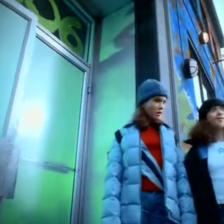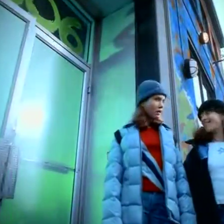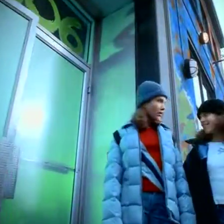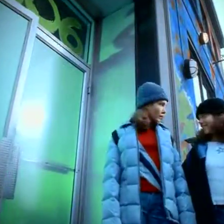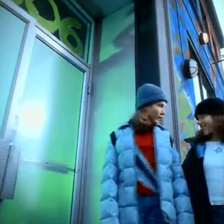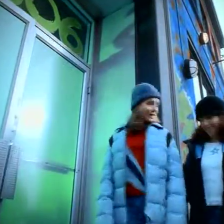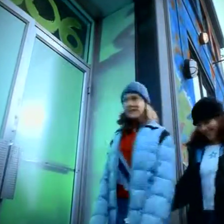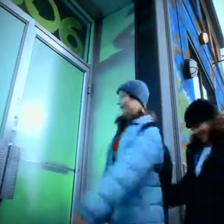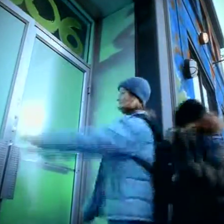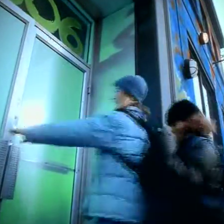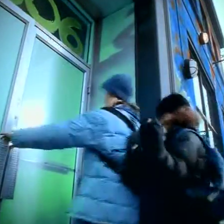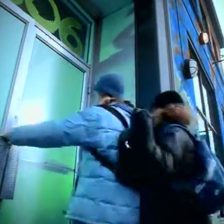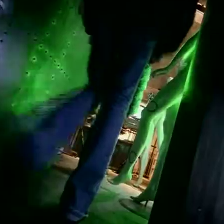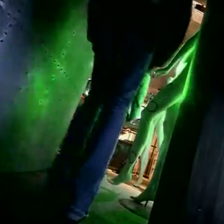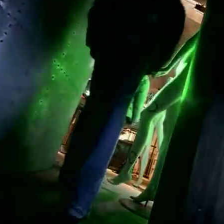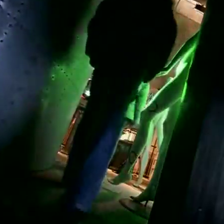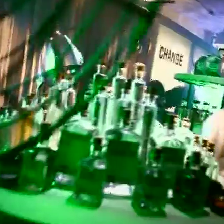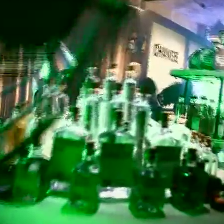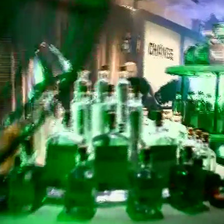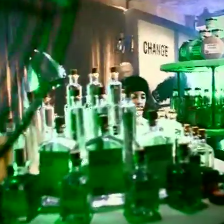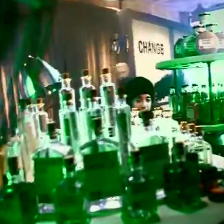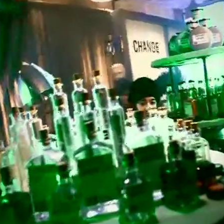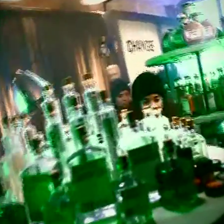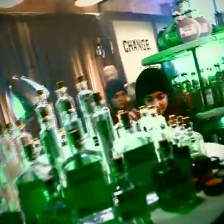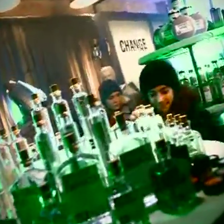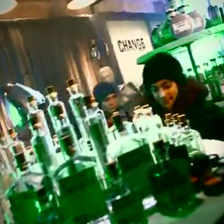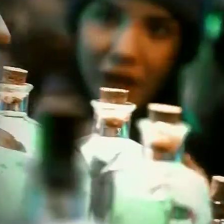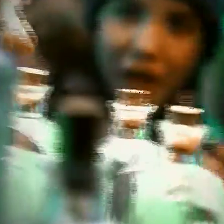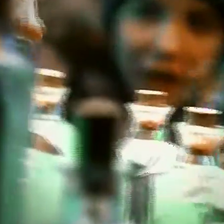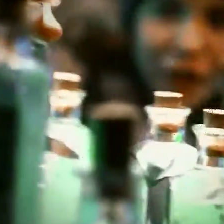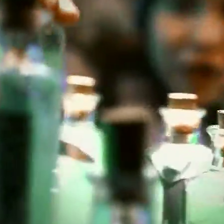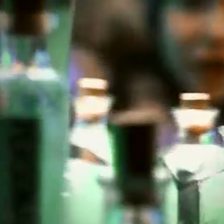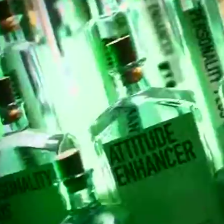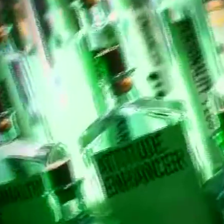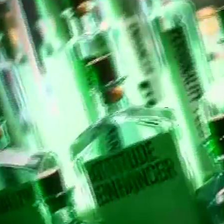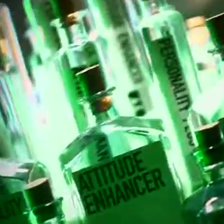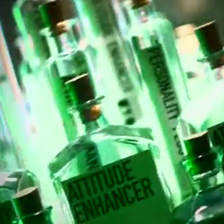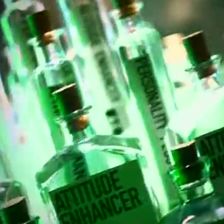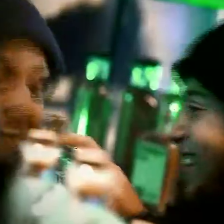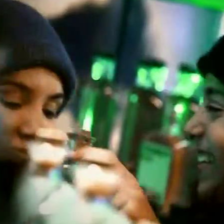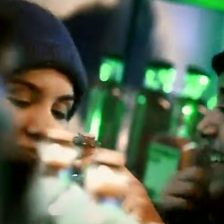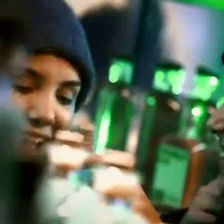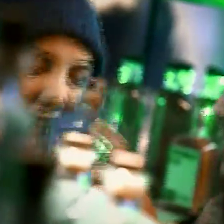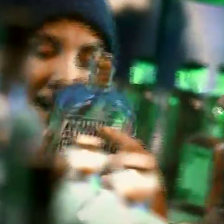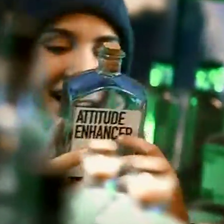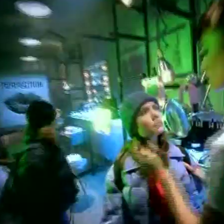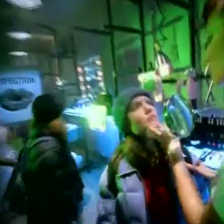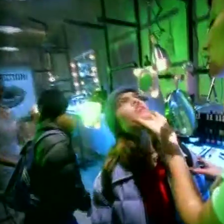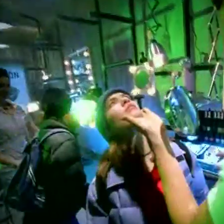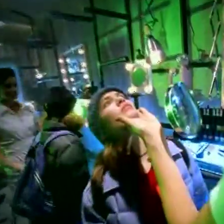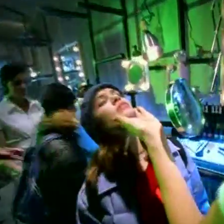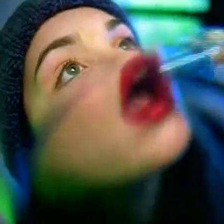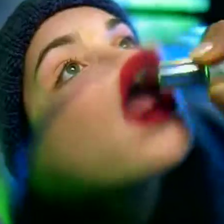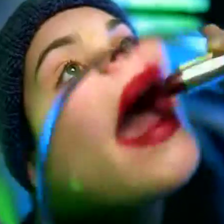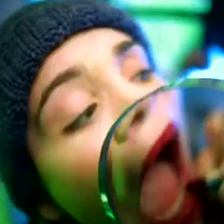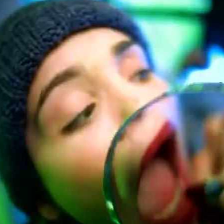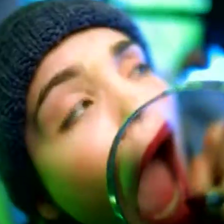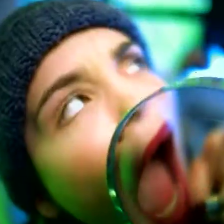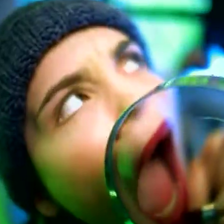Welcome to a new you. Don't settle for just being yourself. Be a new you